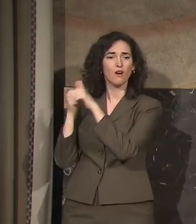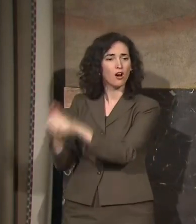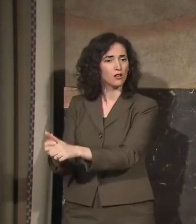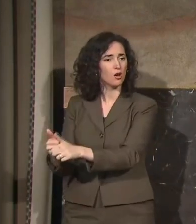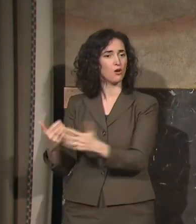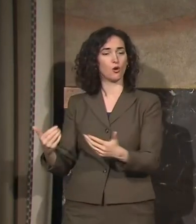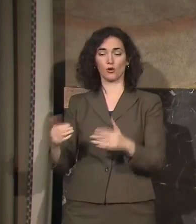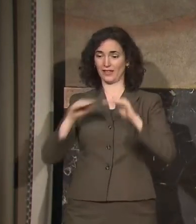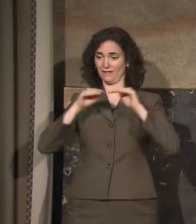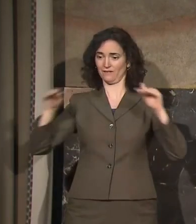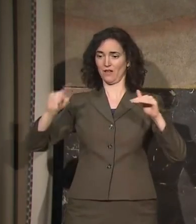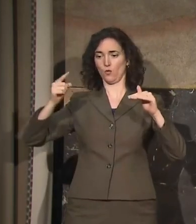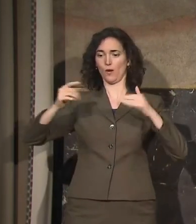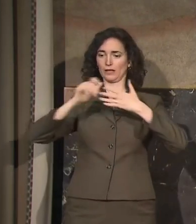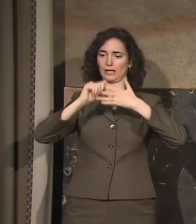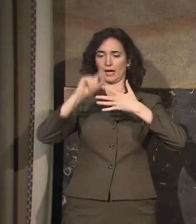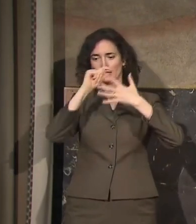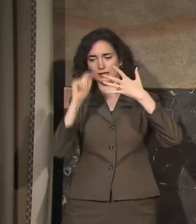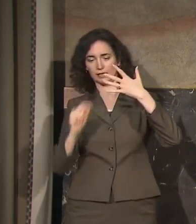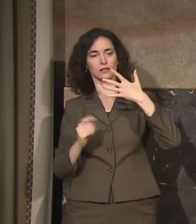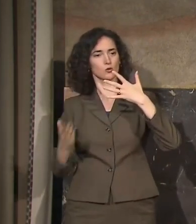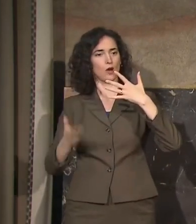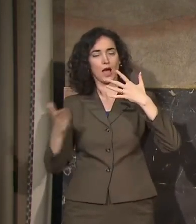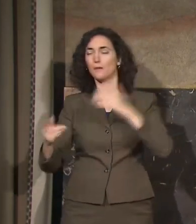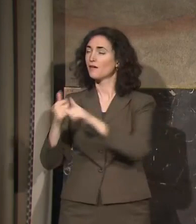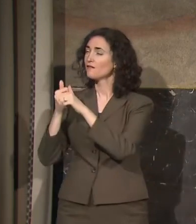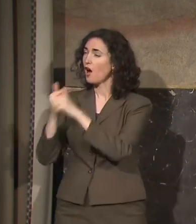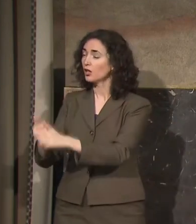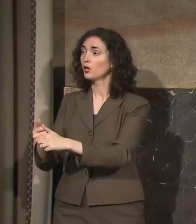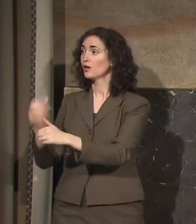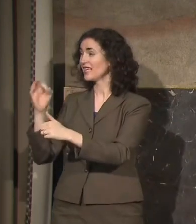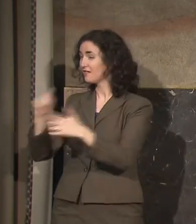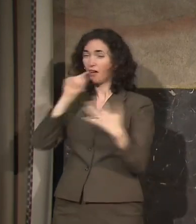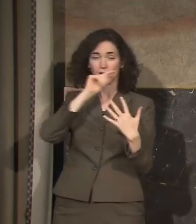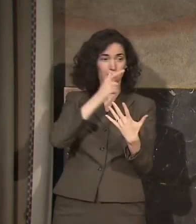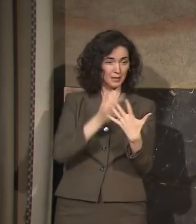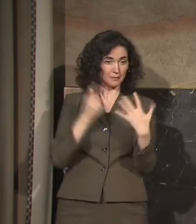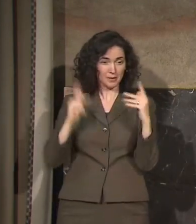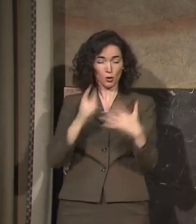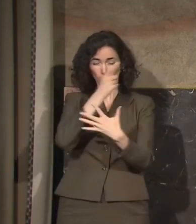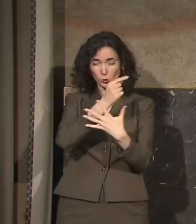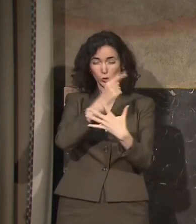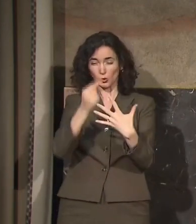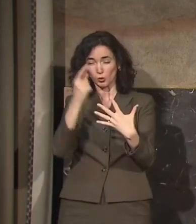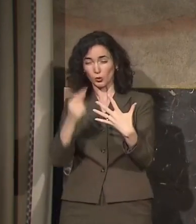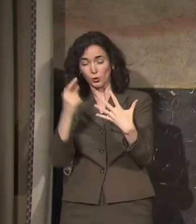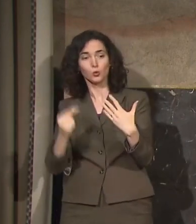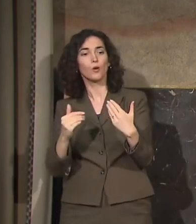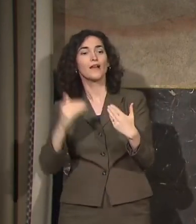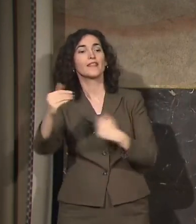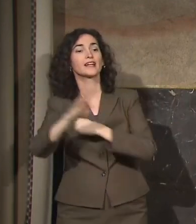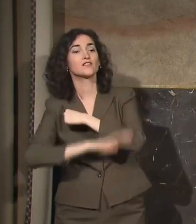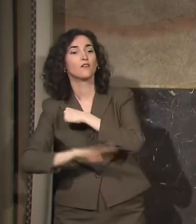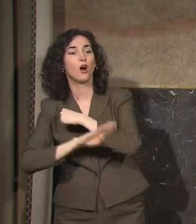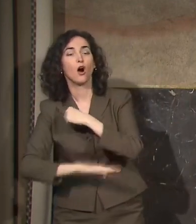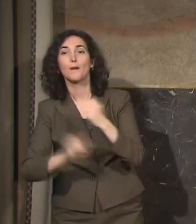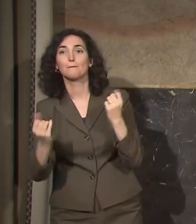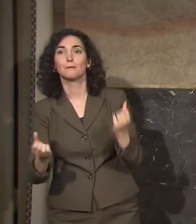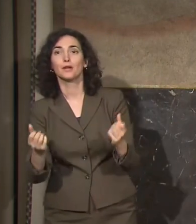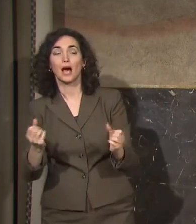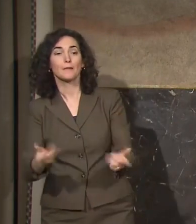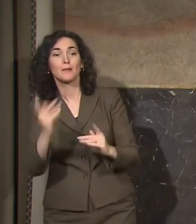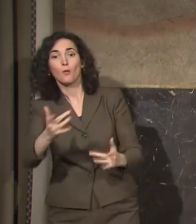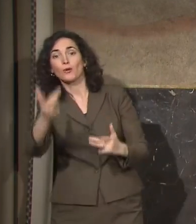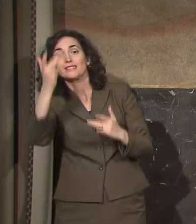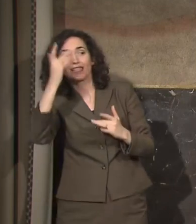by the phase one guidelines and recommendations, the more likely that we have very few cases when we enter into the fall. And that's the best position to be in, where we're